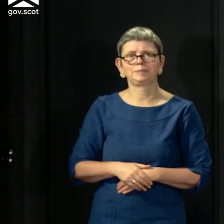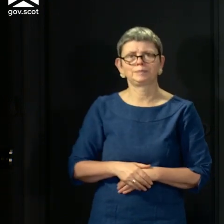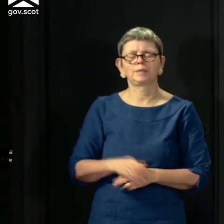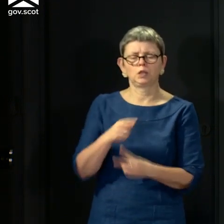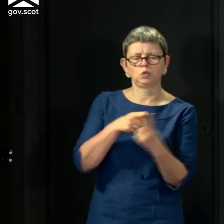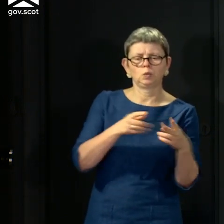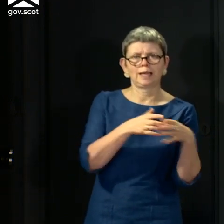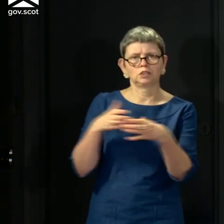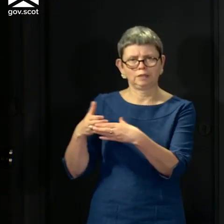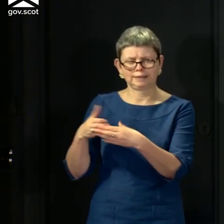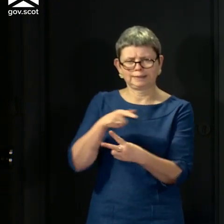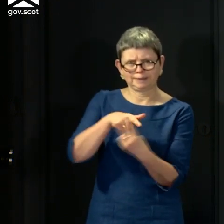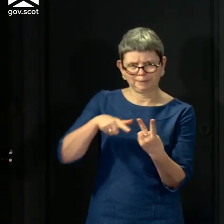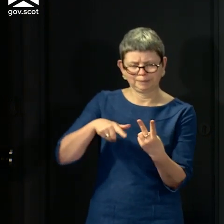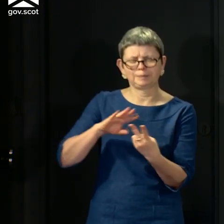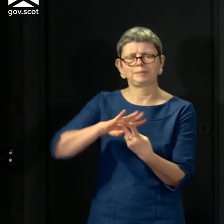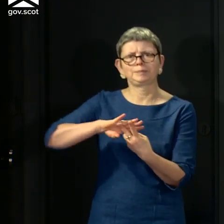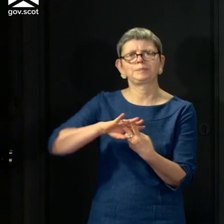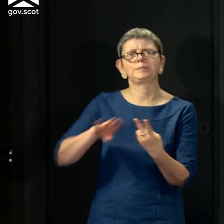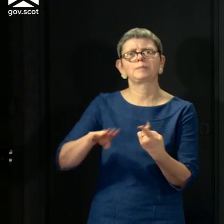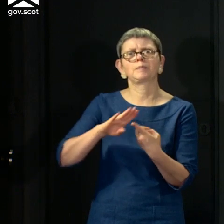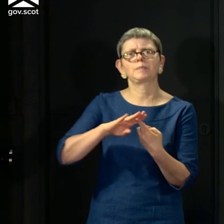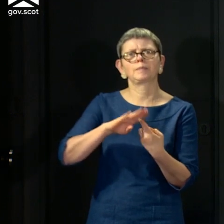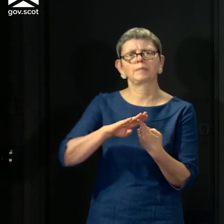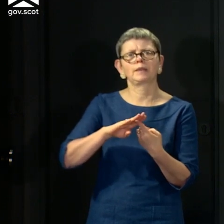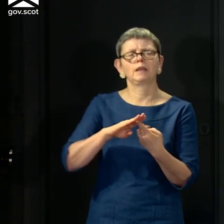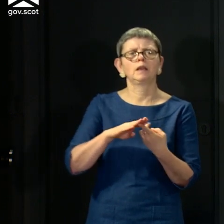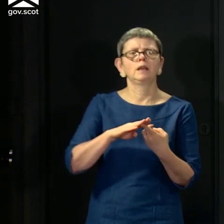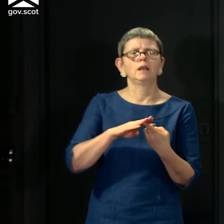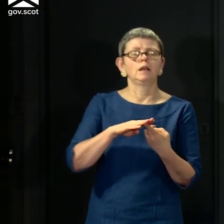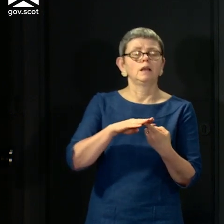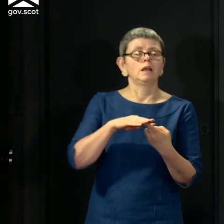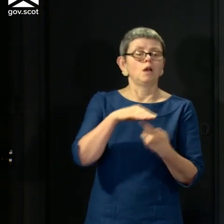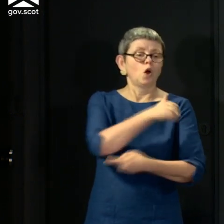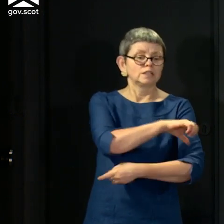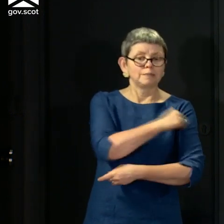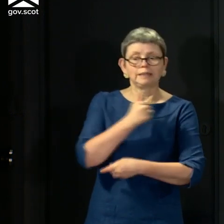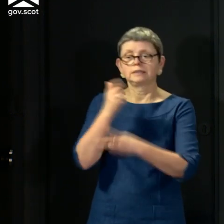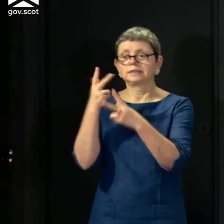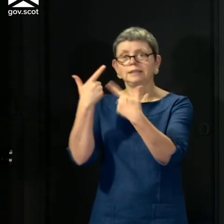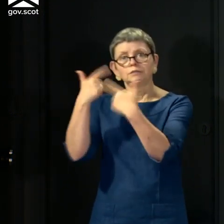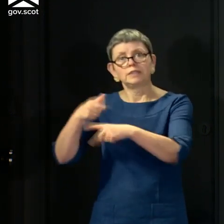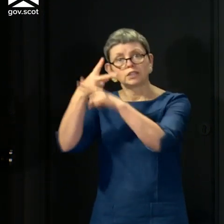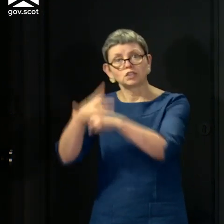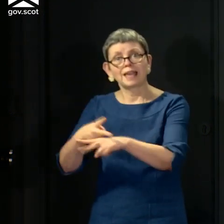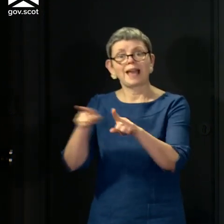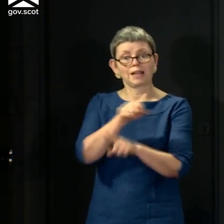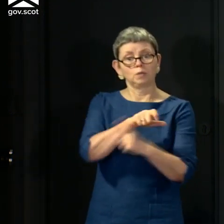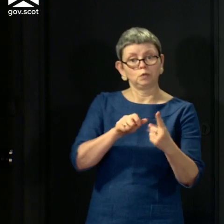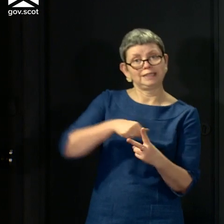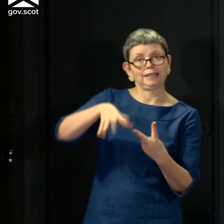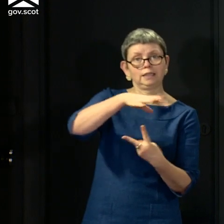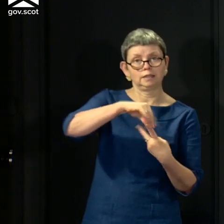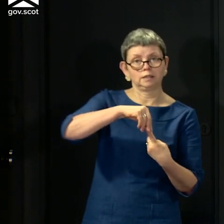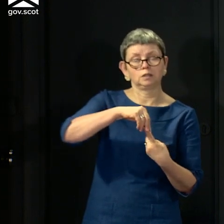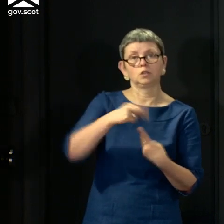categories that I'm going to cover here. Between tests in hospitals, care homes and the community, I can confirm that there were 2